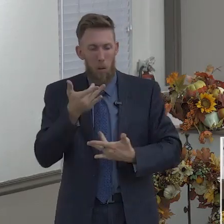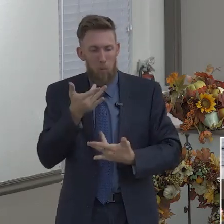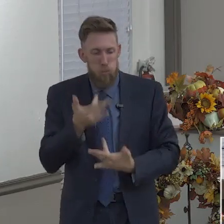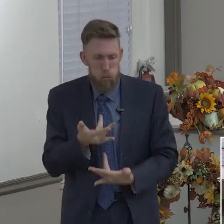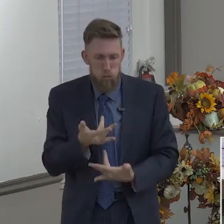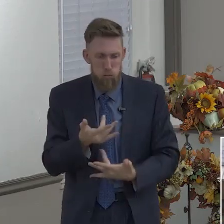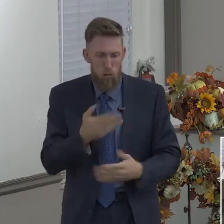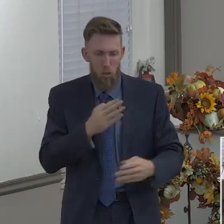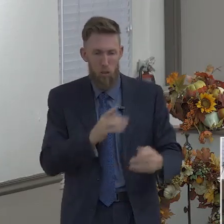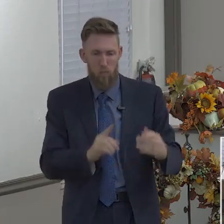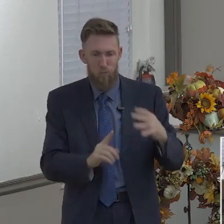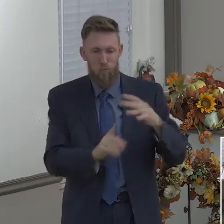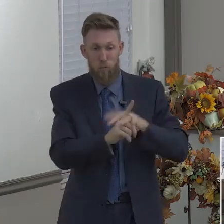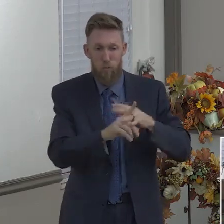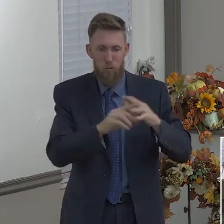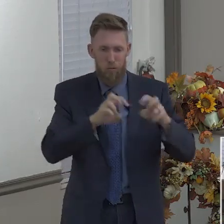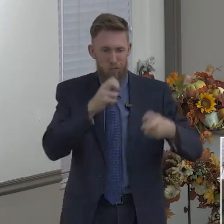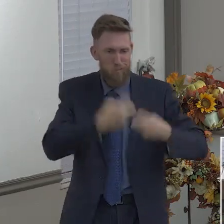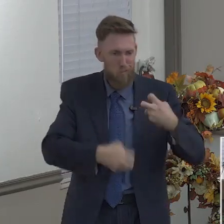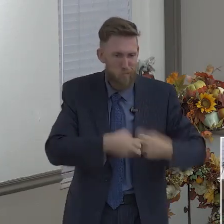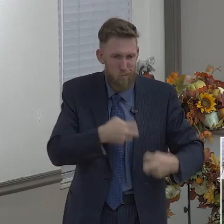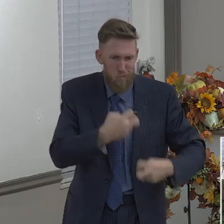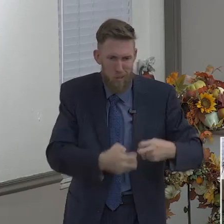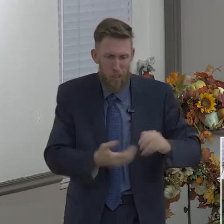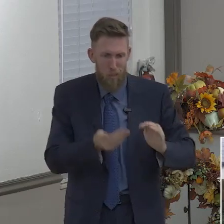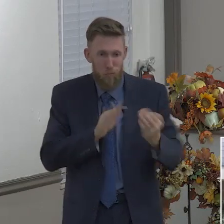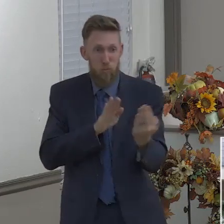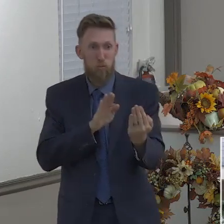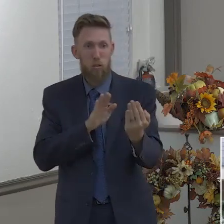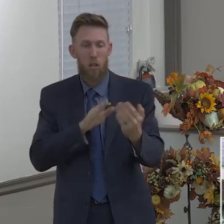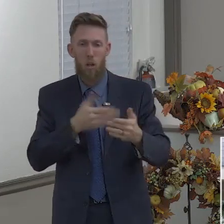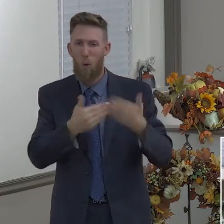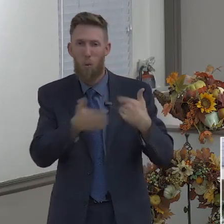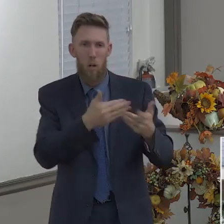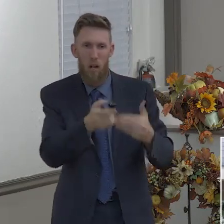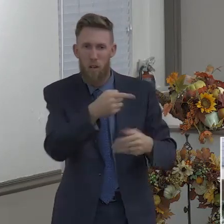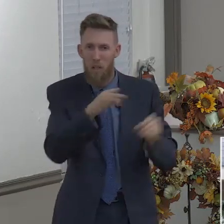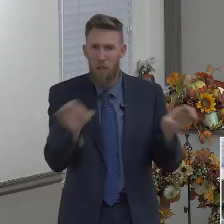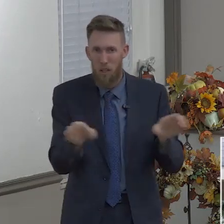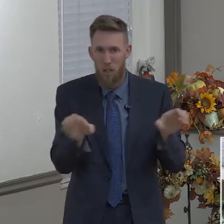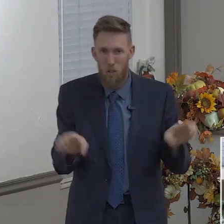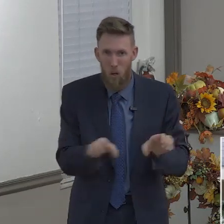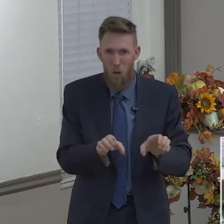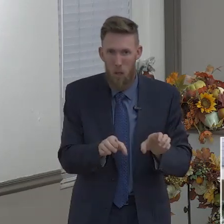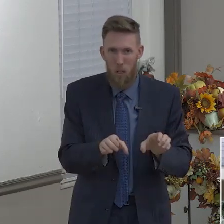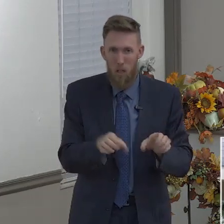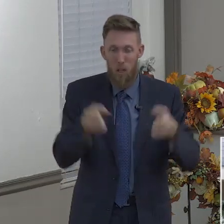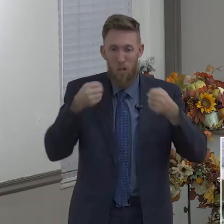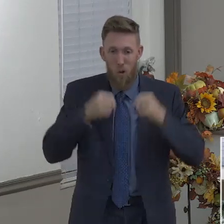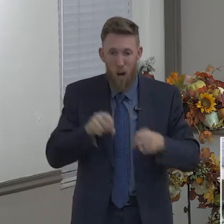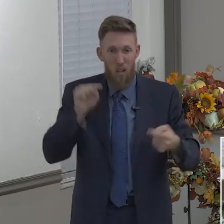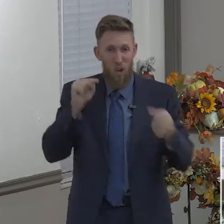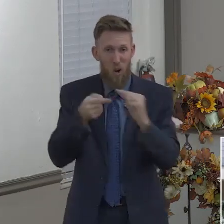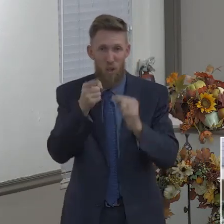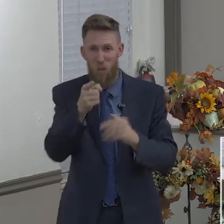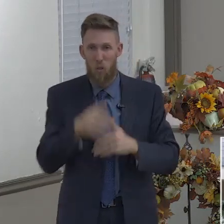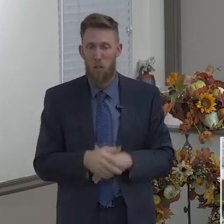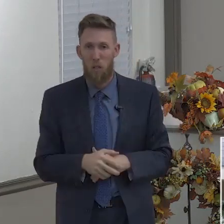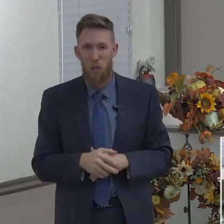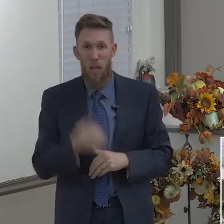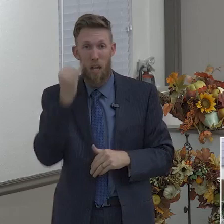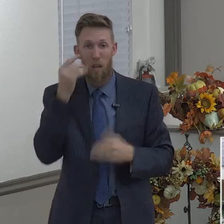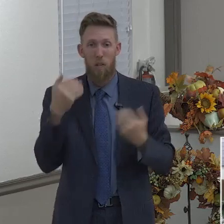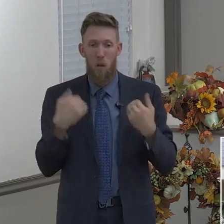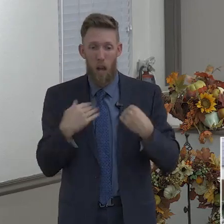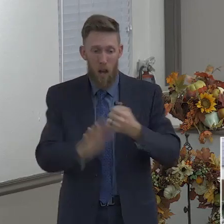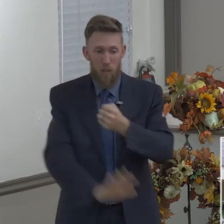the darts of Satan, when Satan is throwing things at you, trying to hurt you, if you have the shield of faith, you